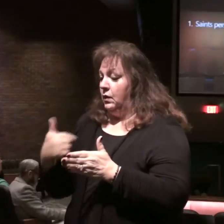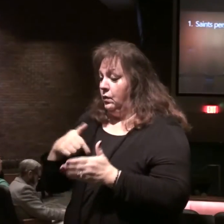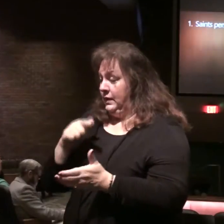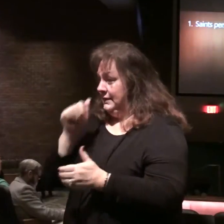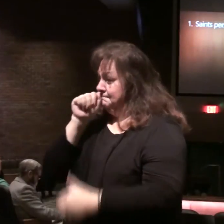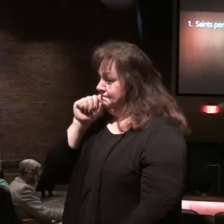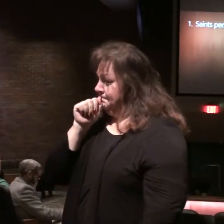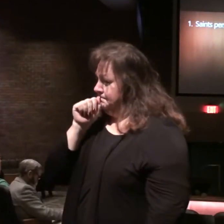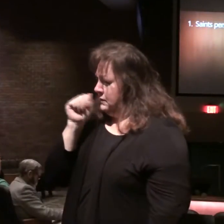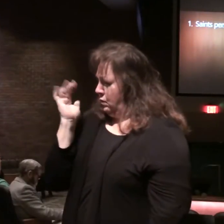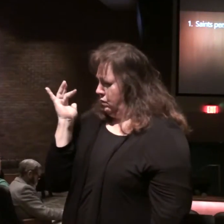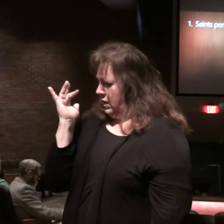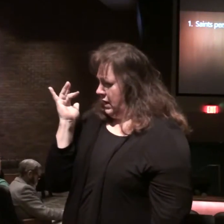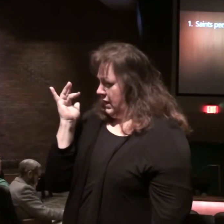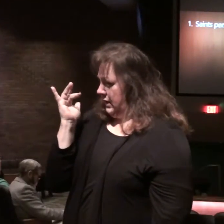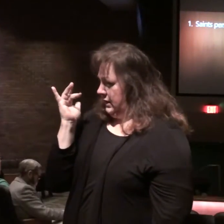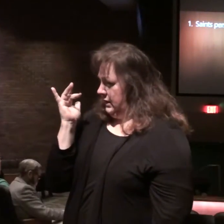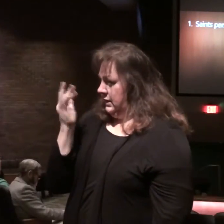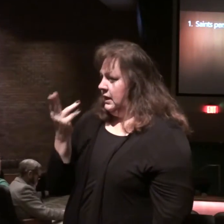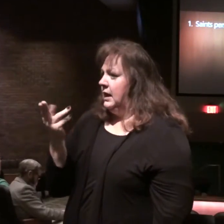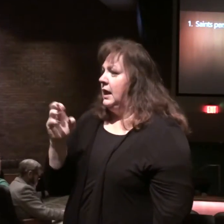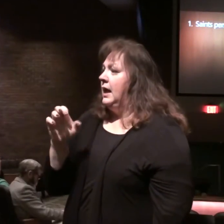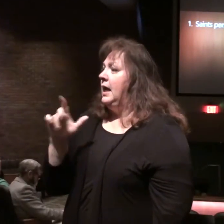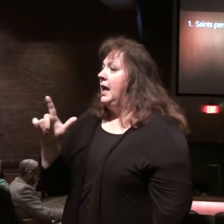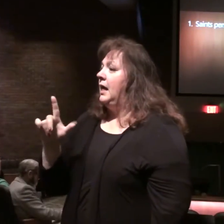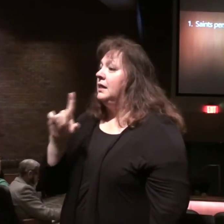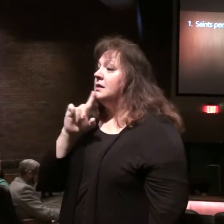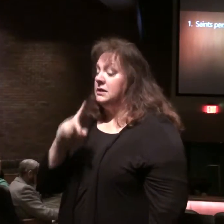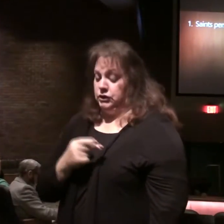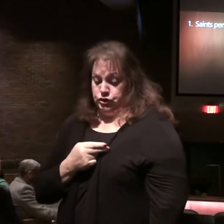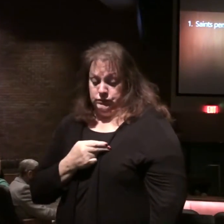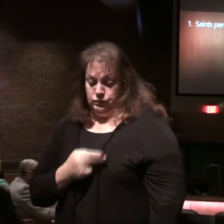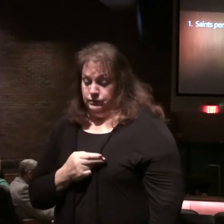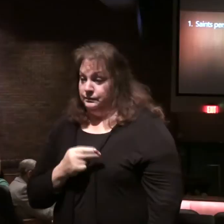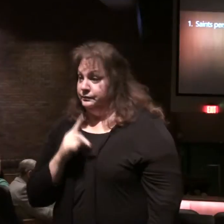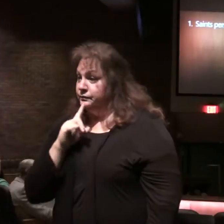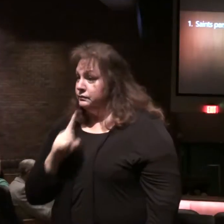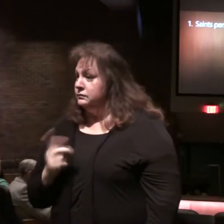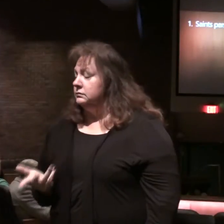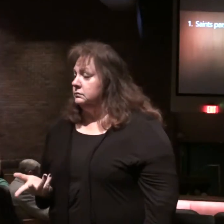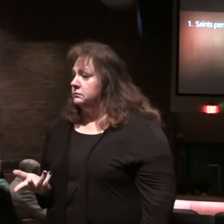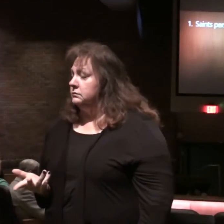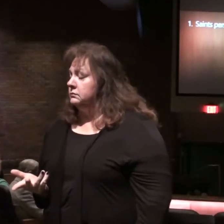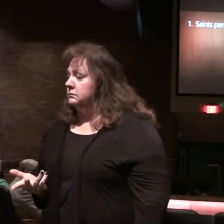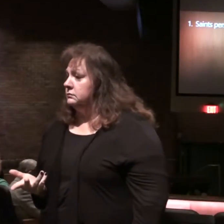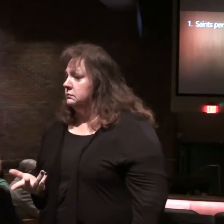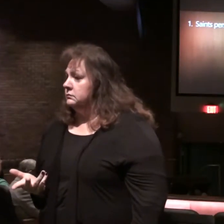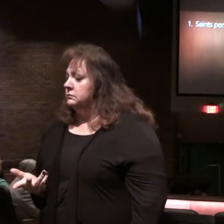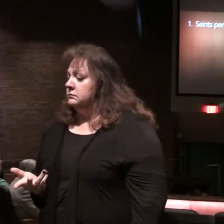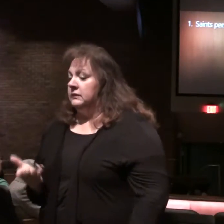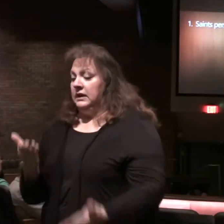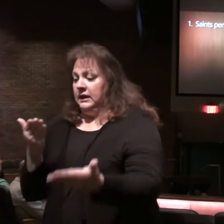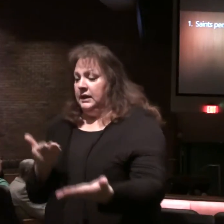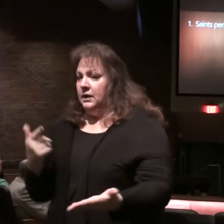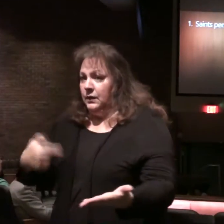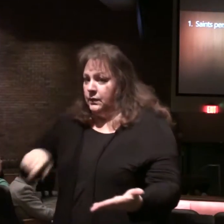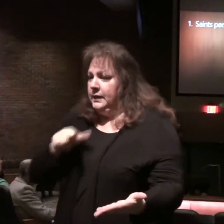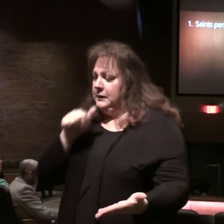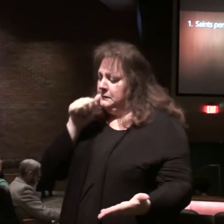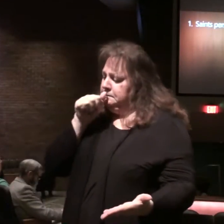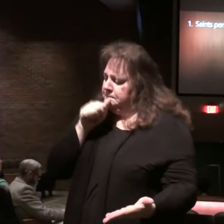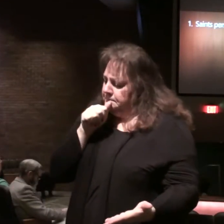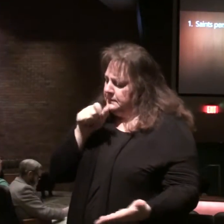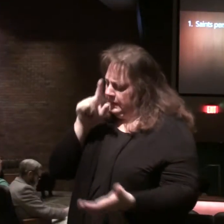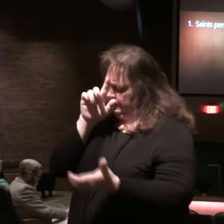because of the reality of hell. I mean, he's just talked about the awfulness of hell. Then he said, here is the perseverance of the